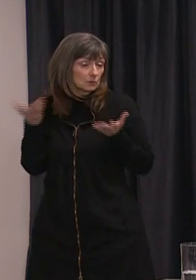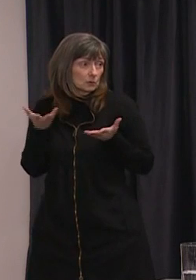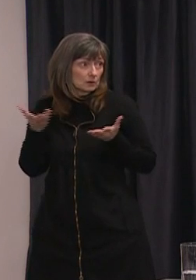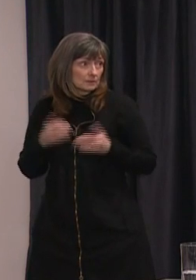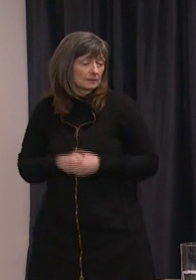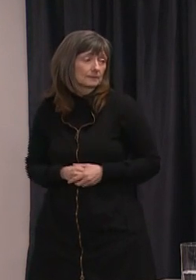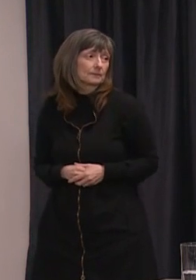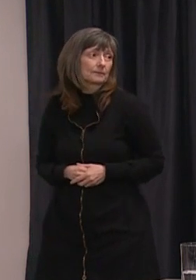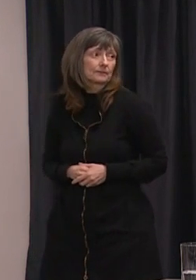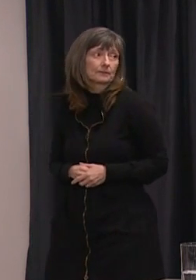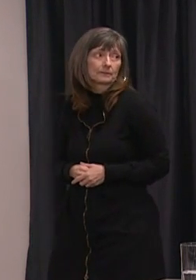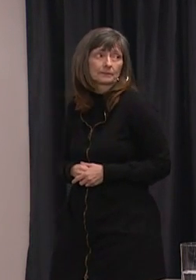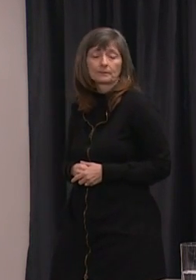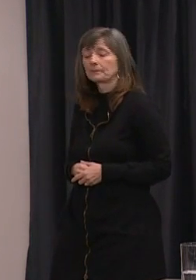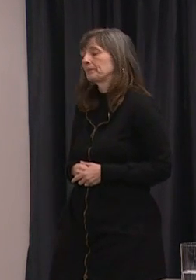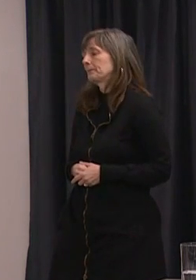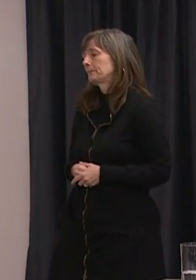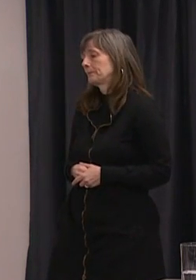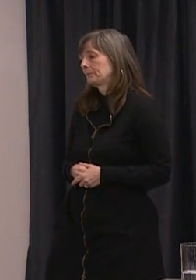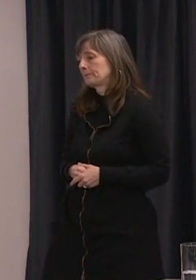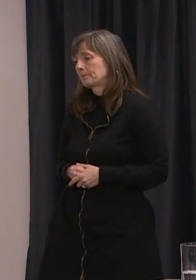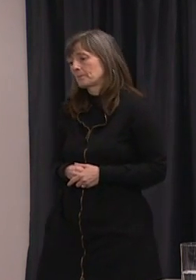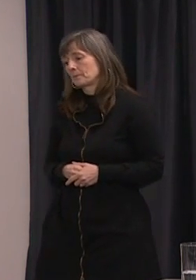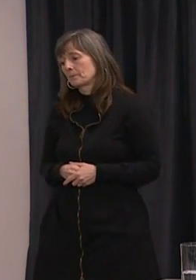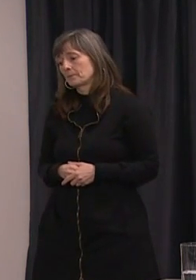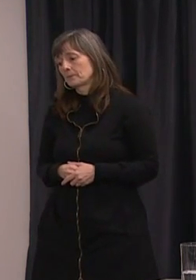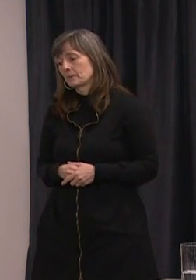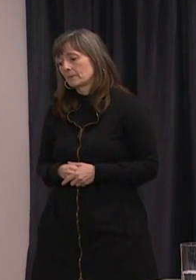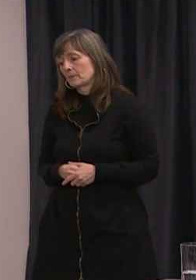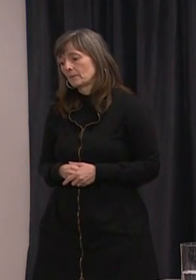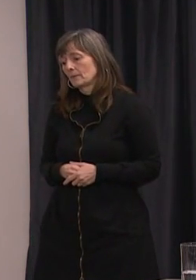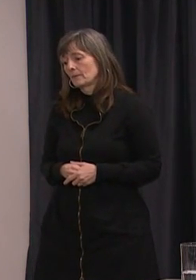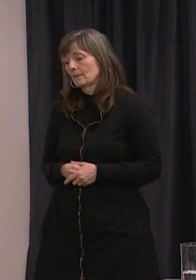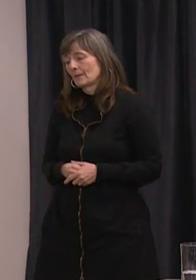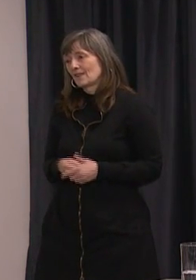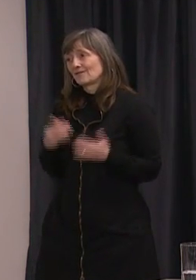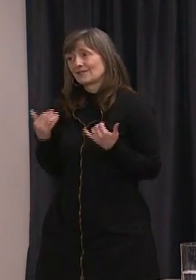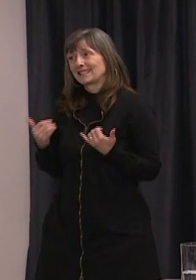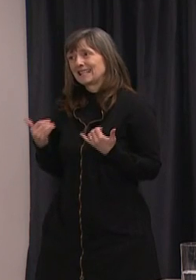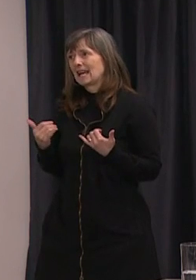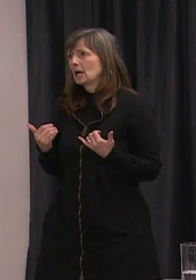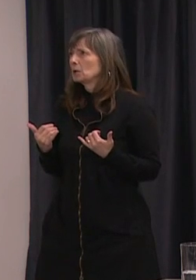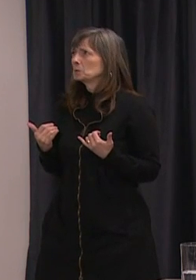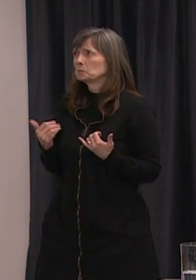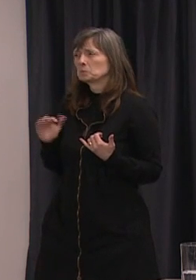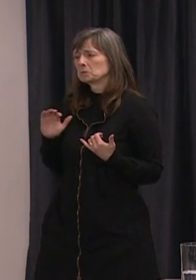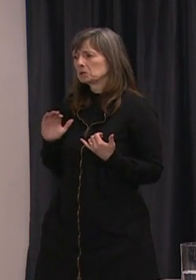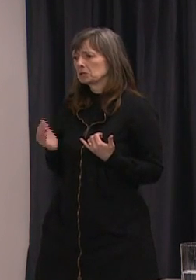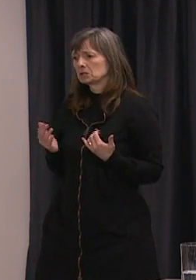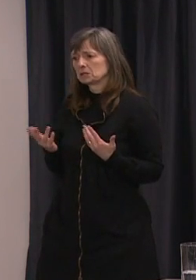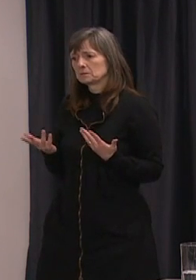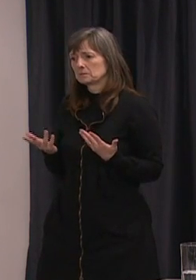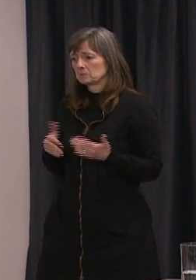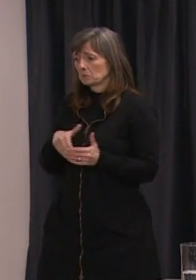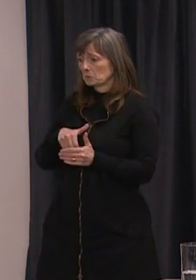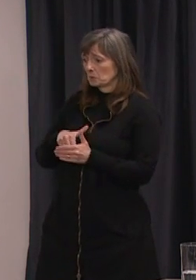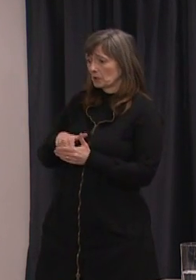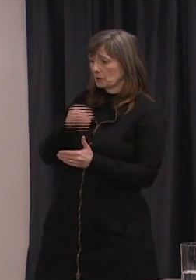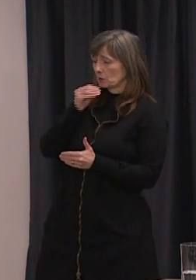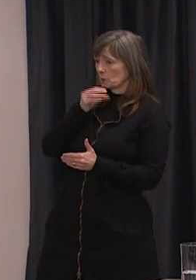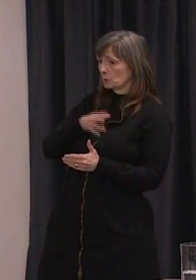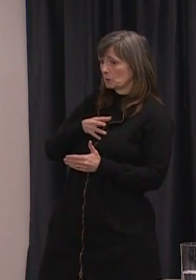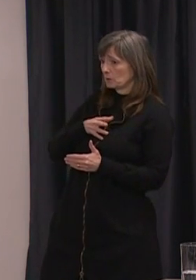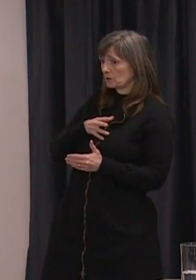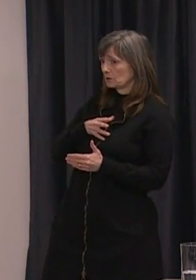protect themselves so um from what we know right now it does not appear that pregnant women are